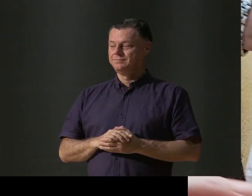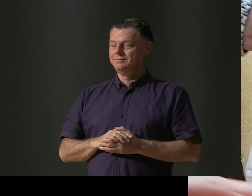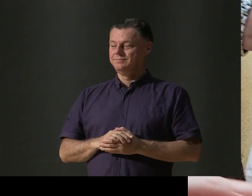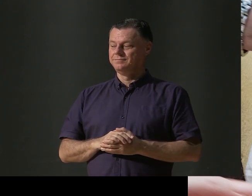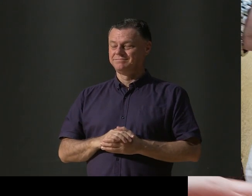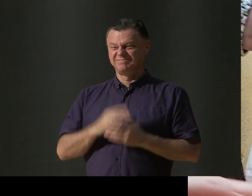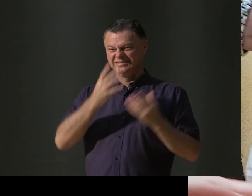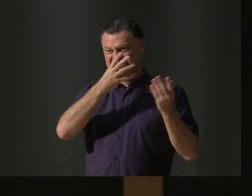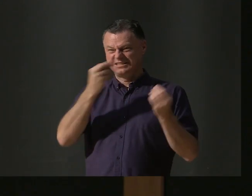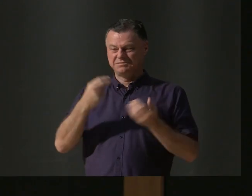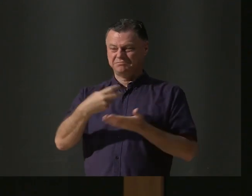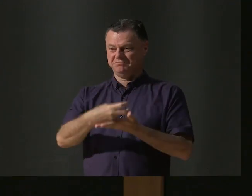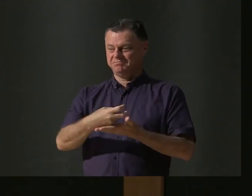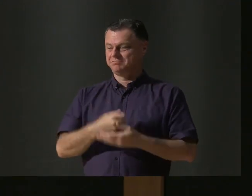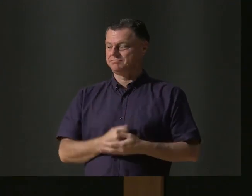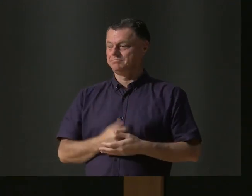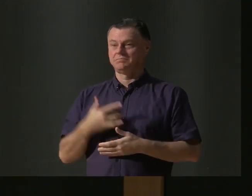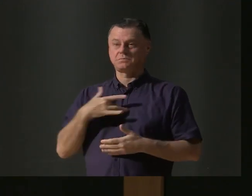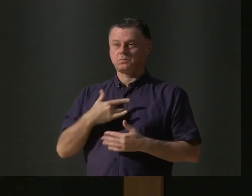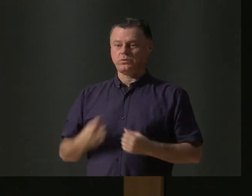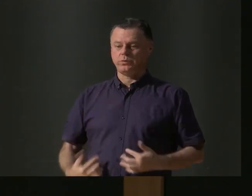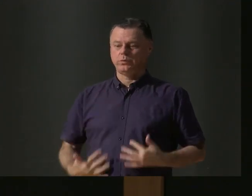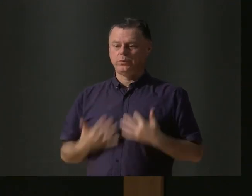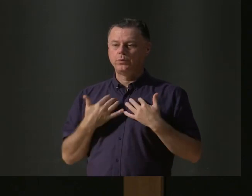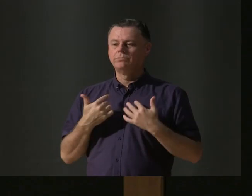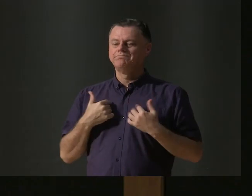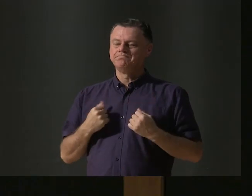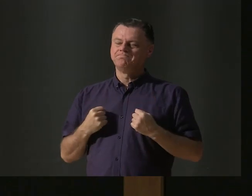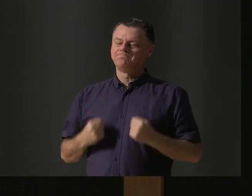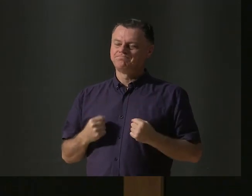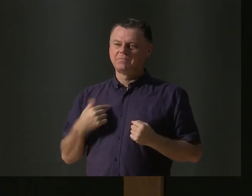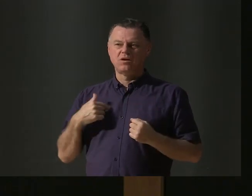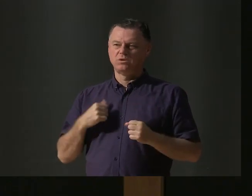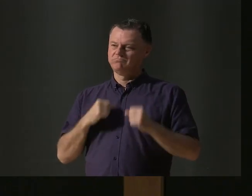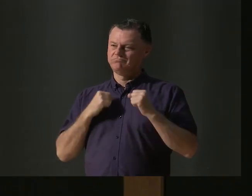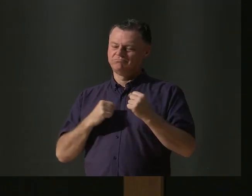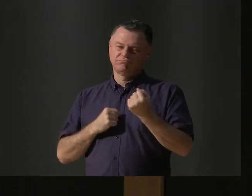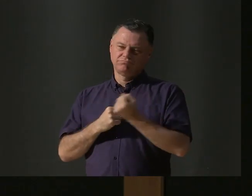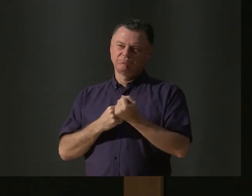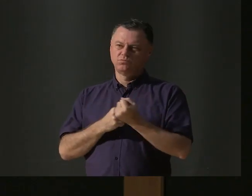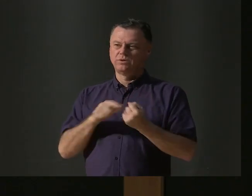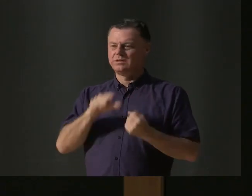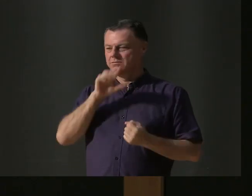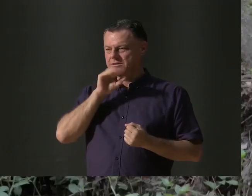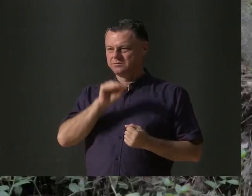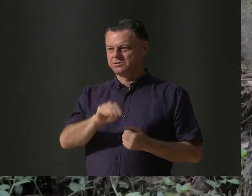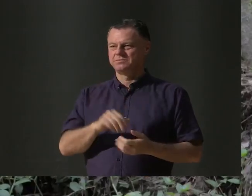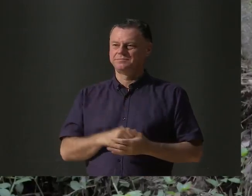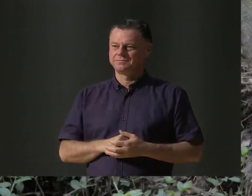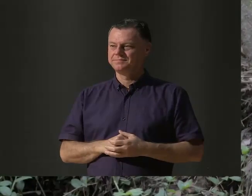But those emotions welled up in me and it grounded me to my cause to fight for this species. How could you not be overcome